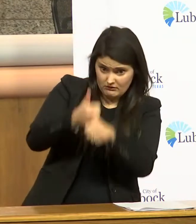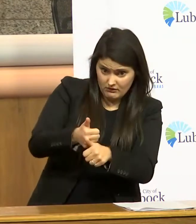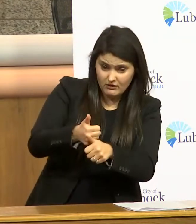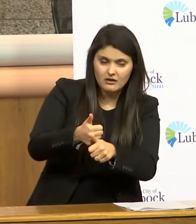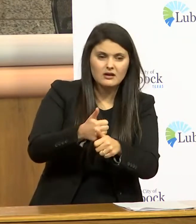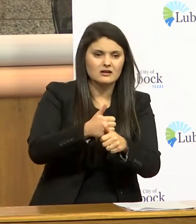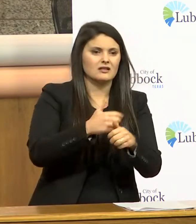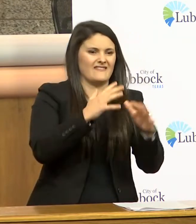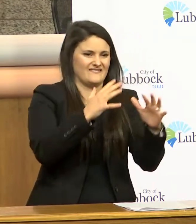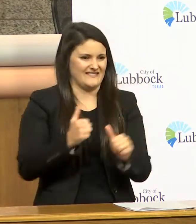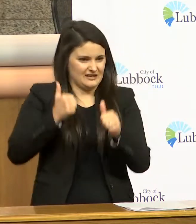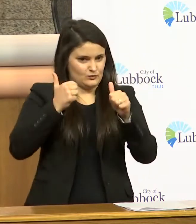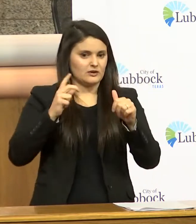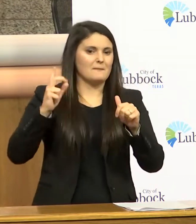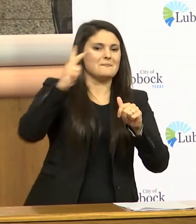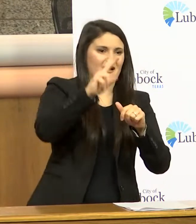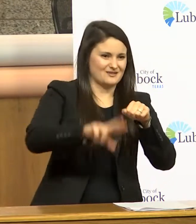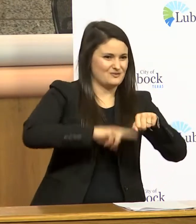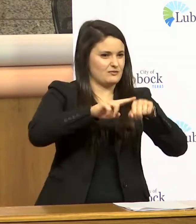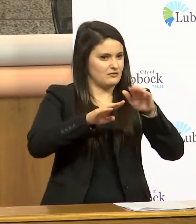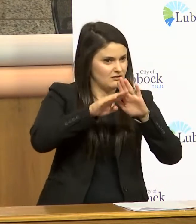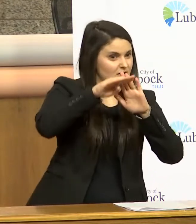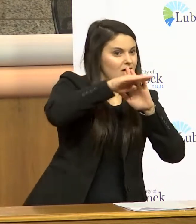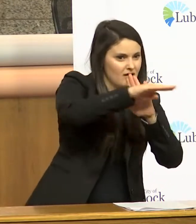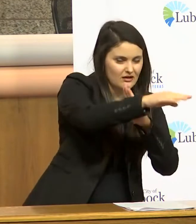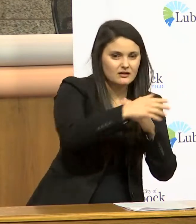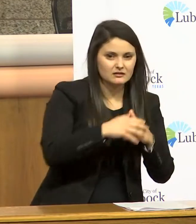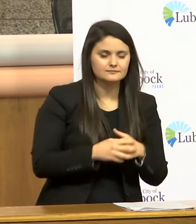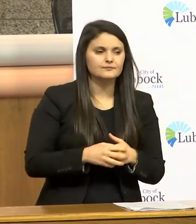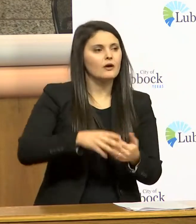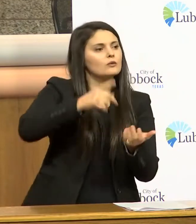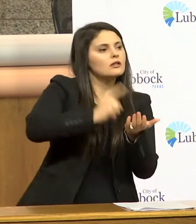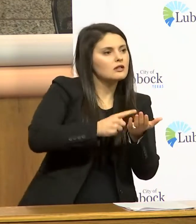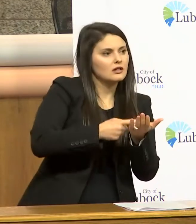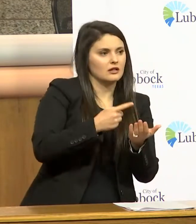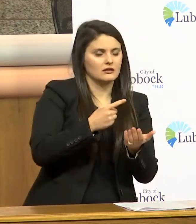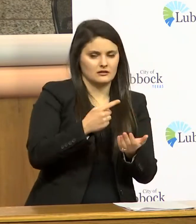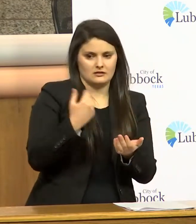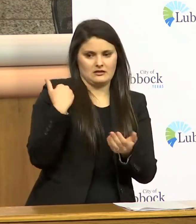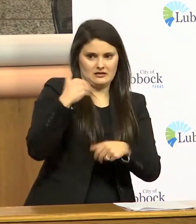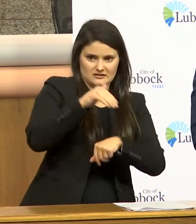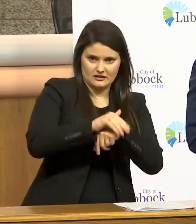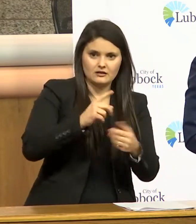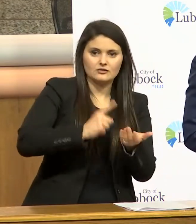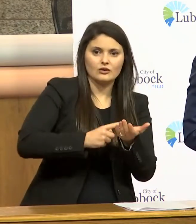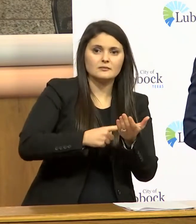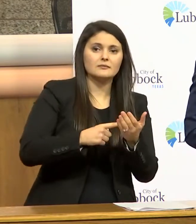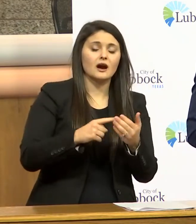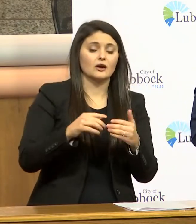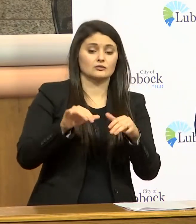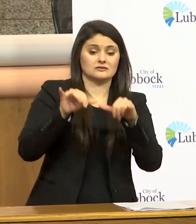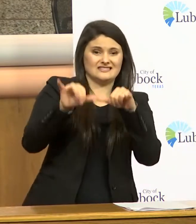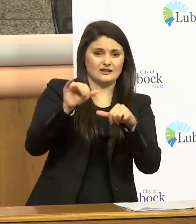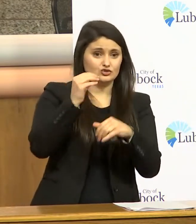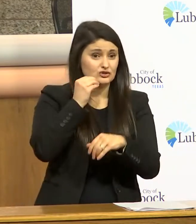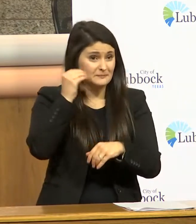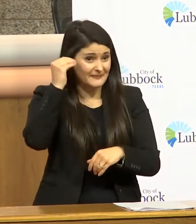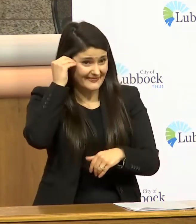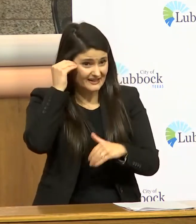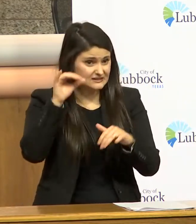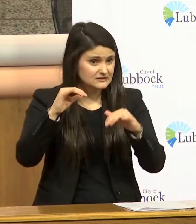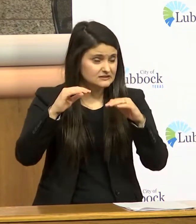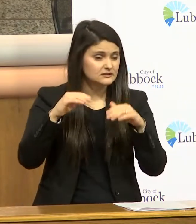i want to speak a little bit on the items that came up last night regarding sheltering in place you know that dallas